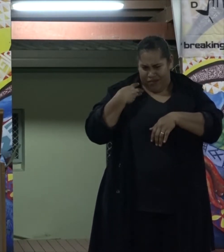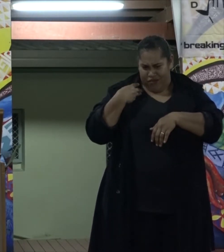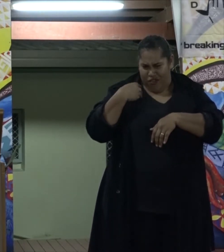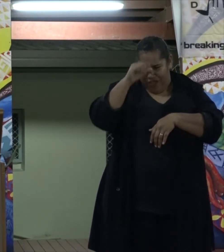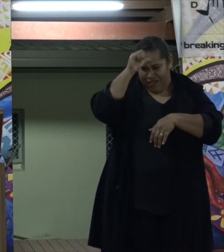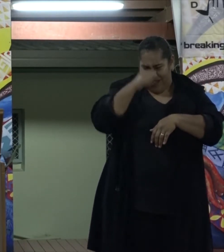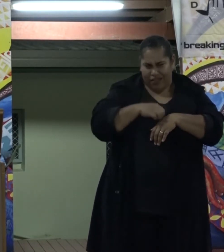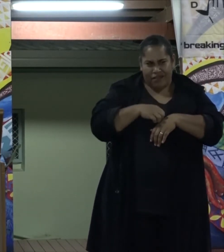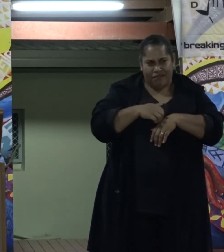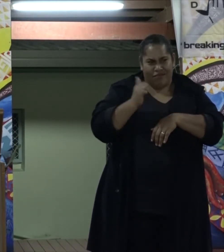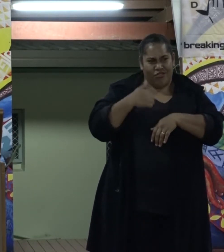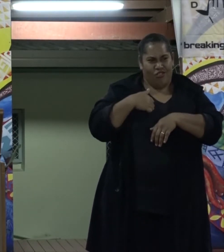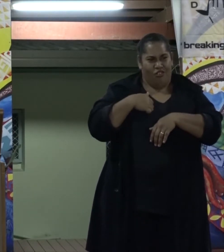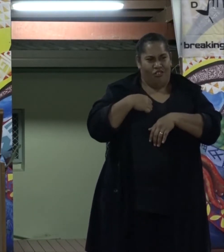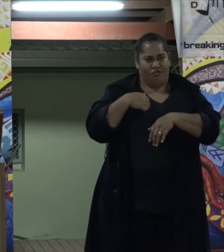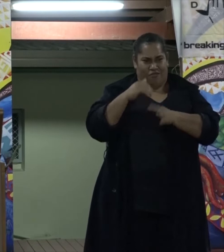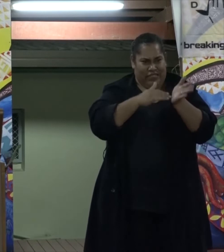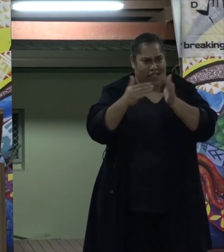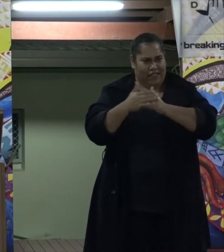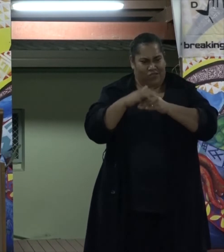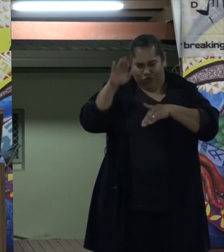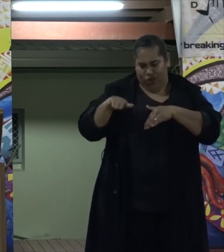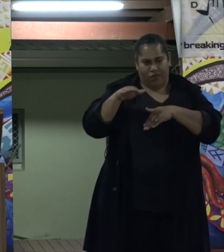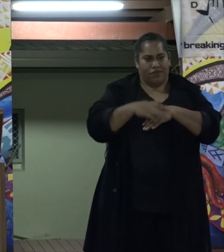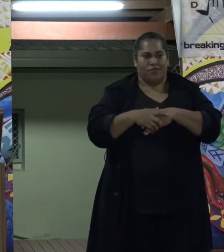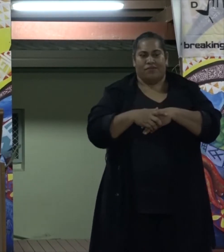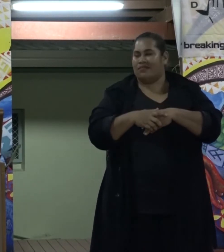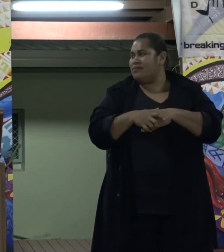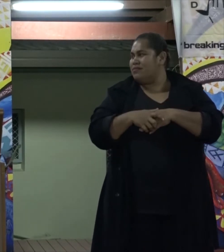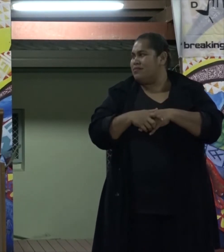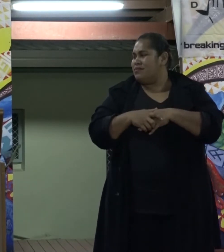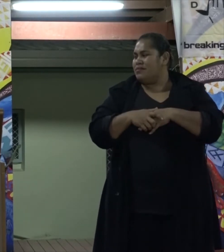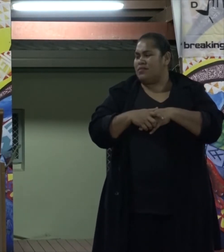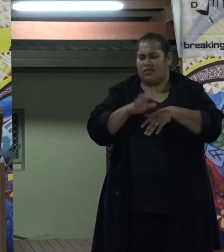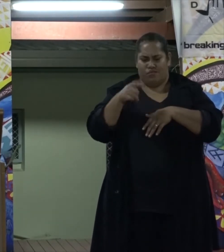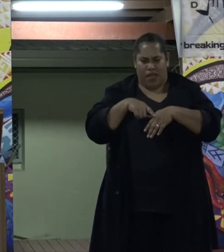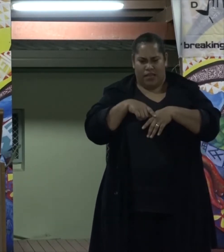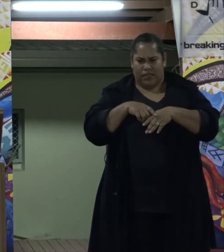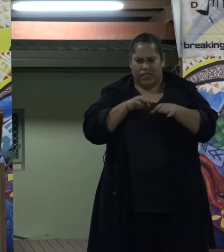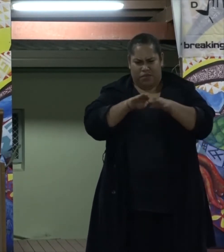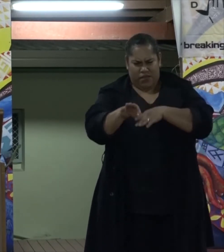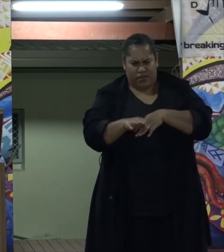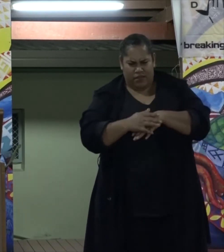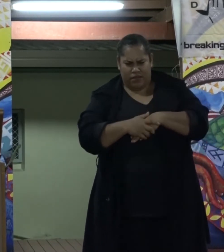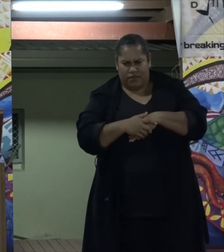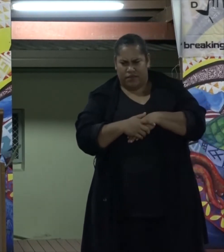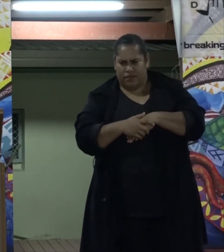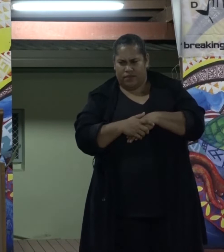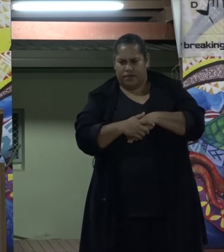do a chin-up doesn't determine my stamina, speed, strength, and endurance. Need for a half.